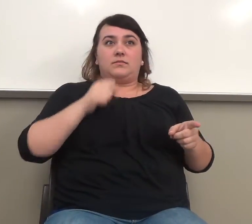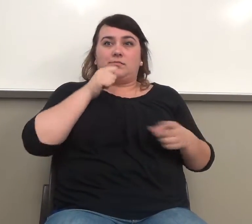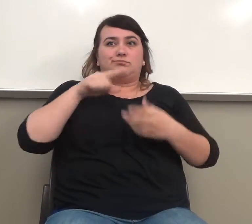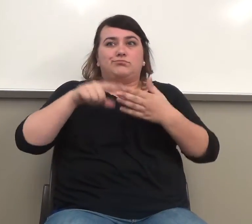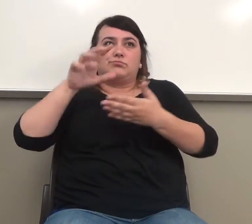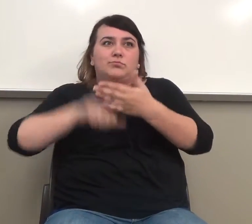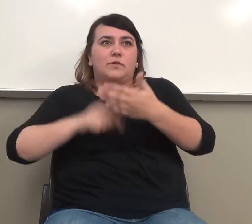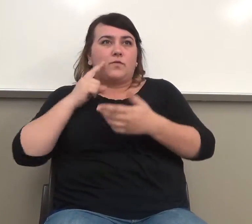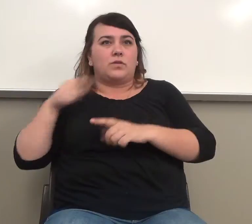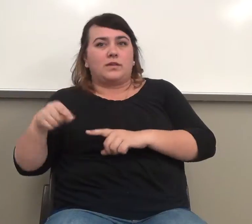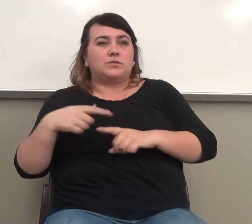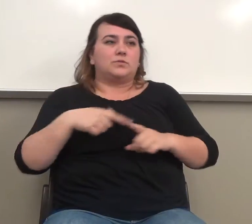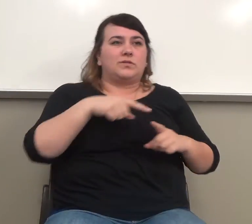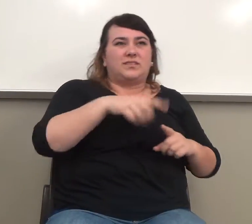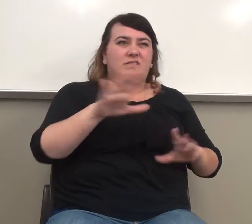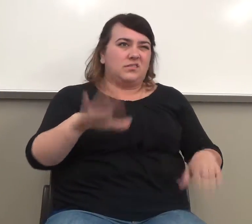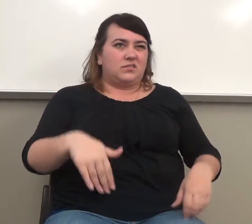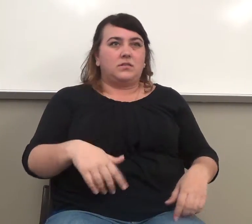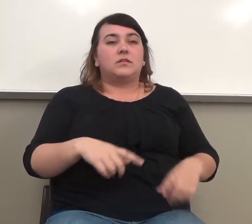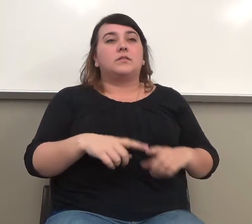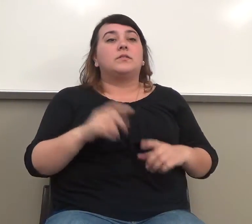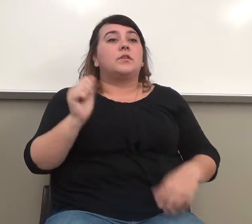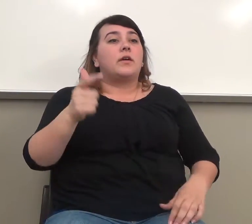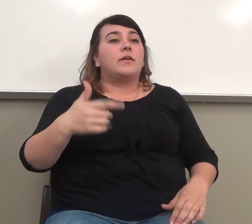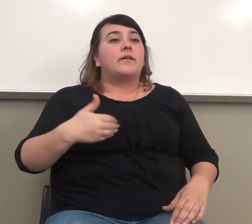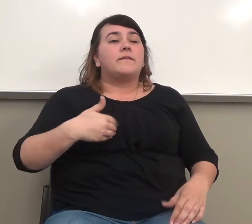Everybody has a check at the top,